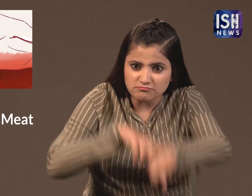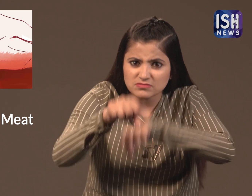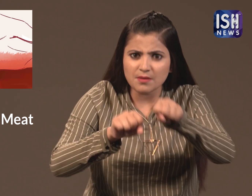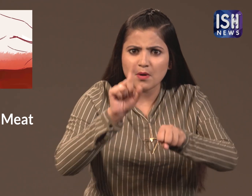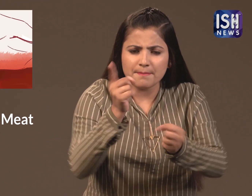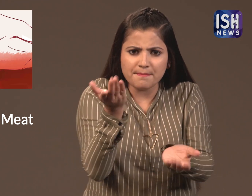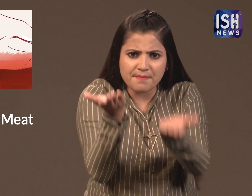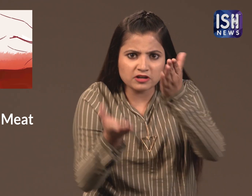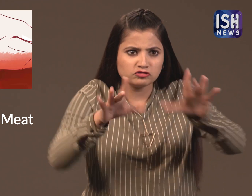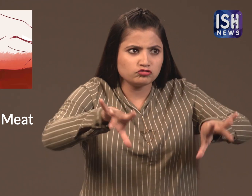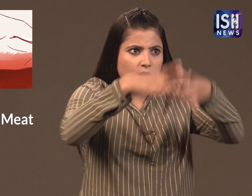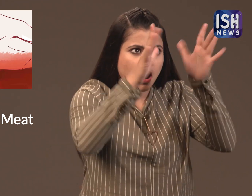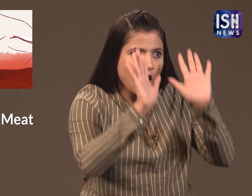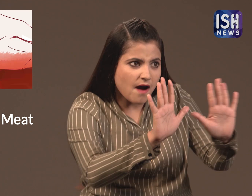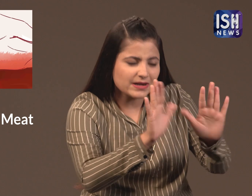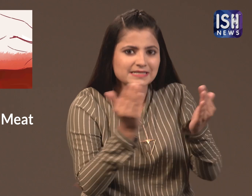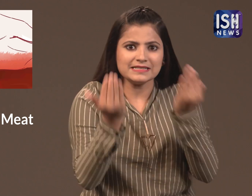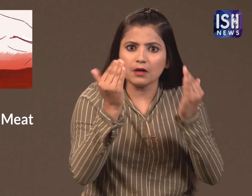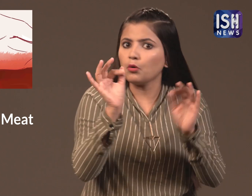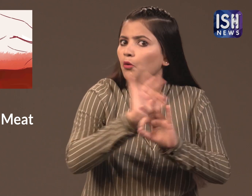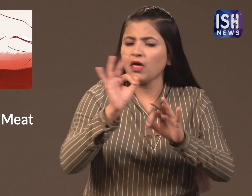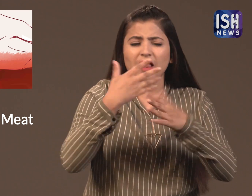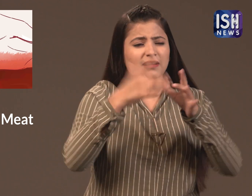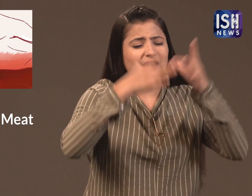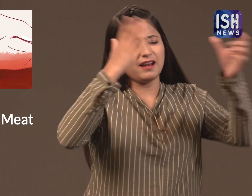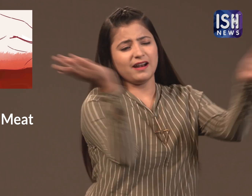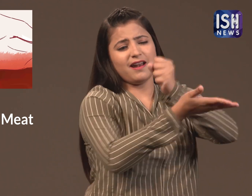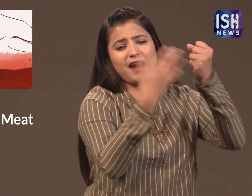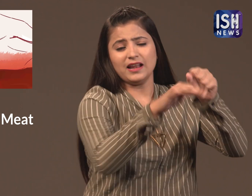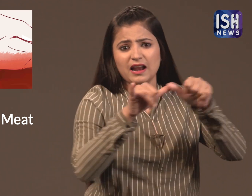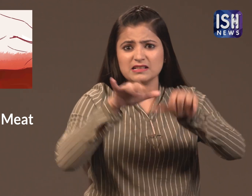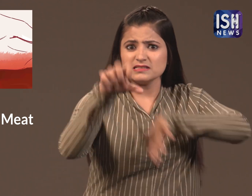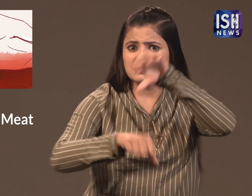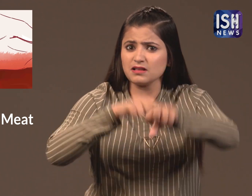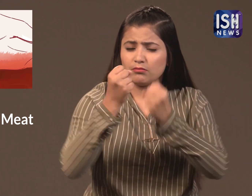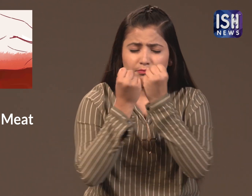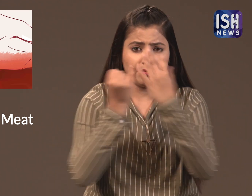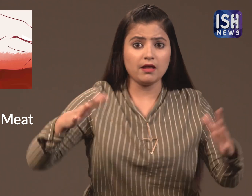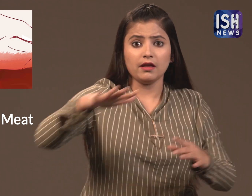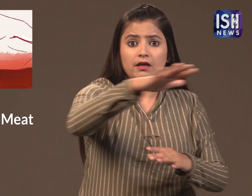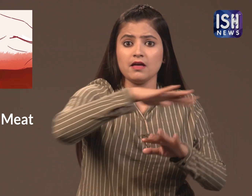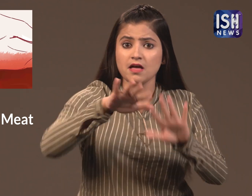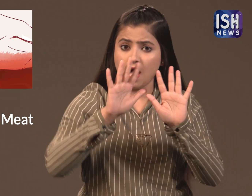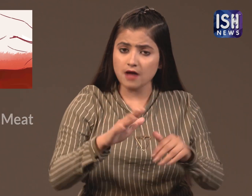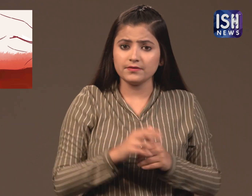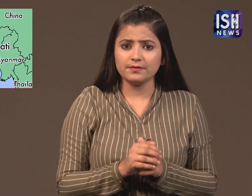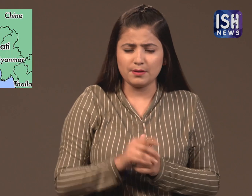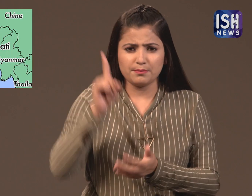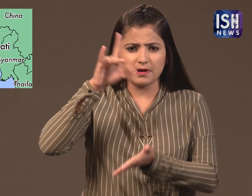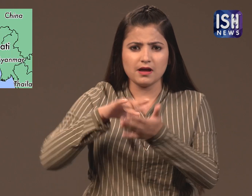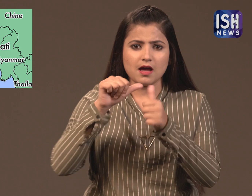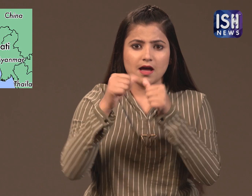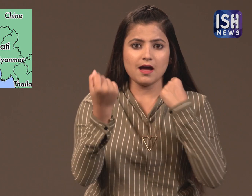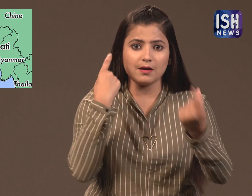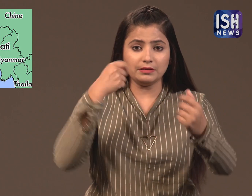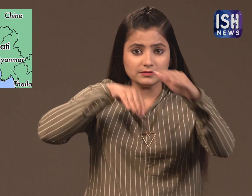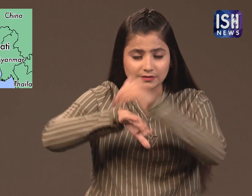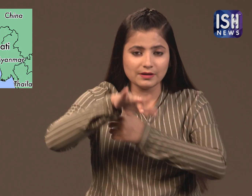capturing land without thinking about maintaining greenery. People are recklessly cutting trees and occupying the land.